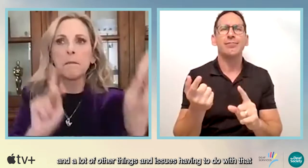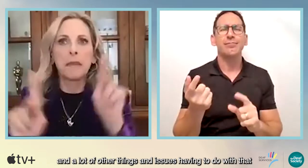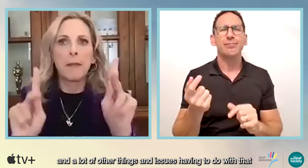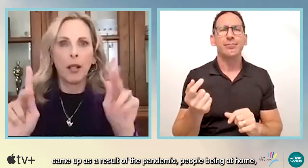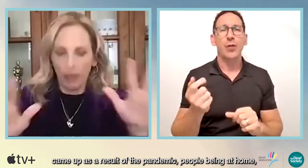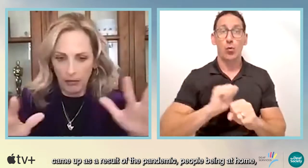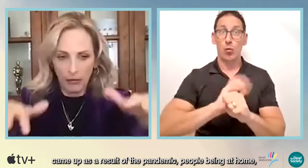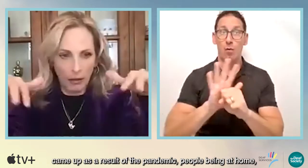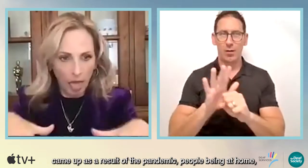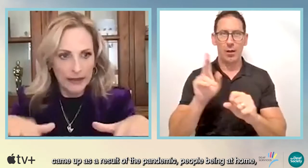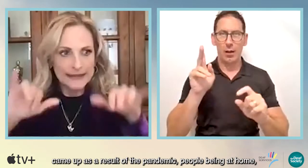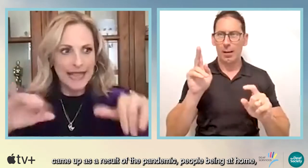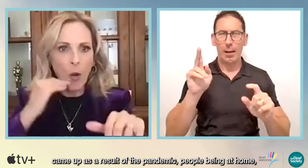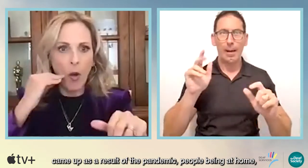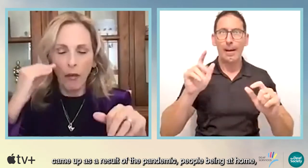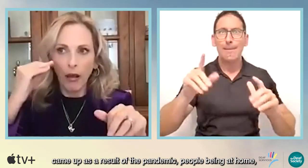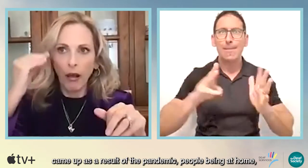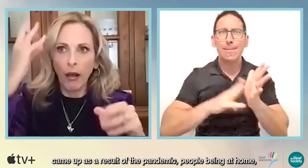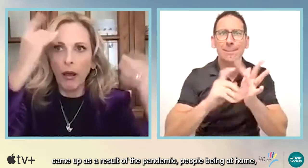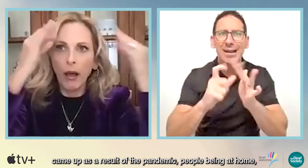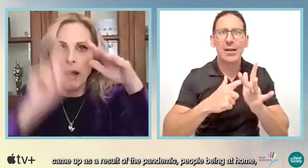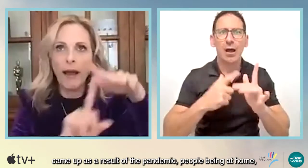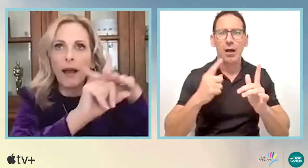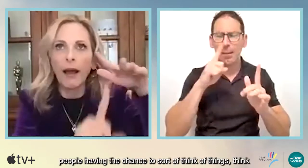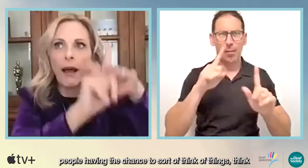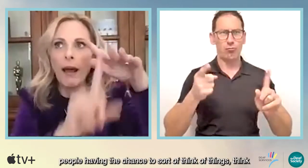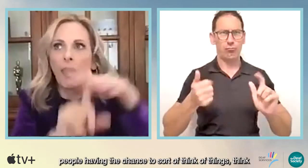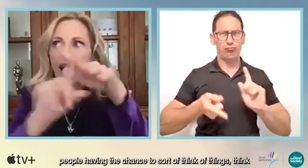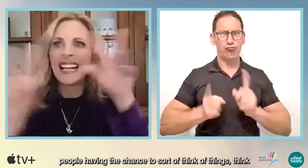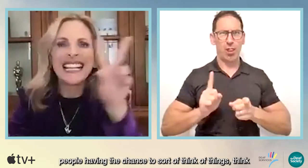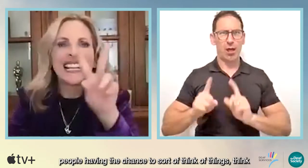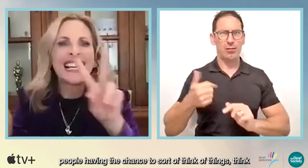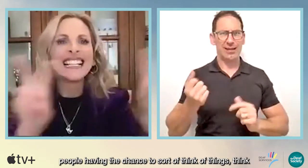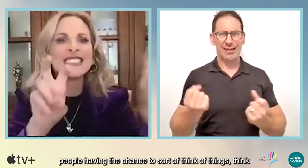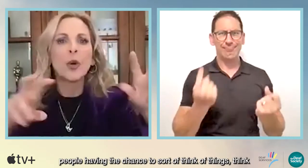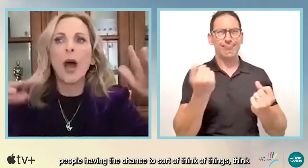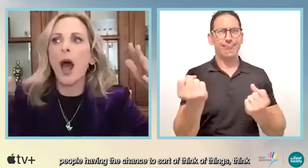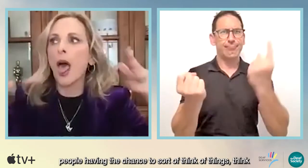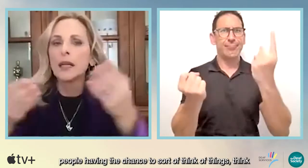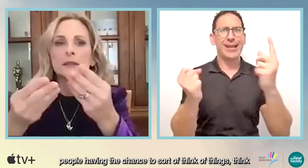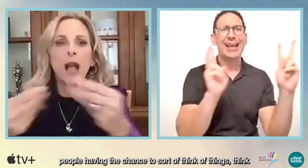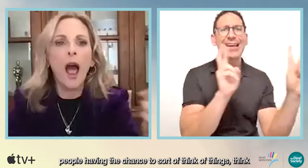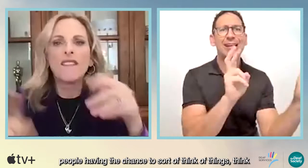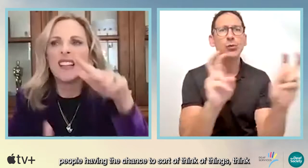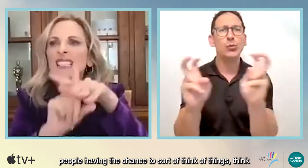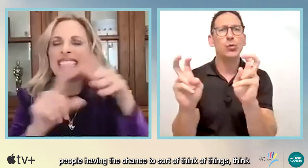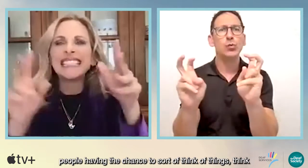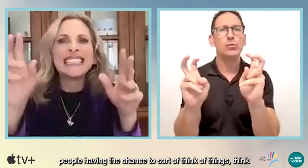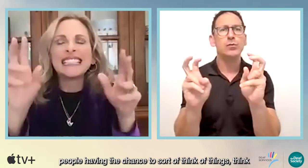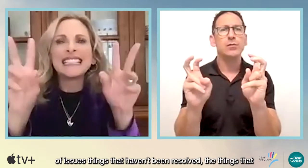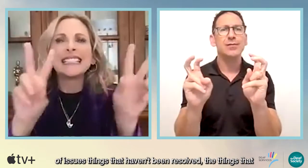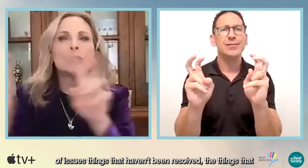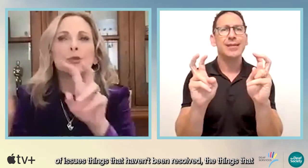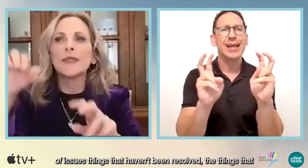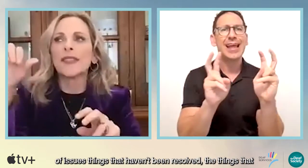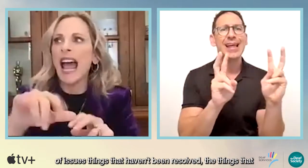you know, that came up as a result of the pandemic. People being at home, people having the chance to sort of think of things, think of issues, things that